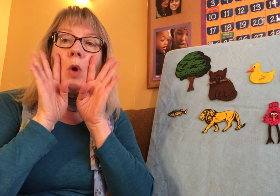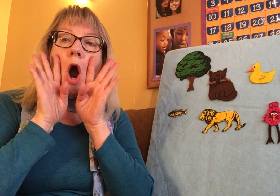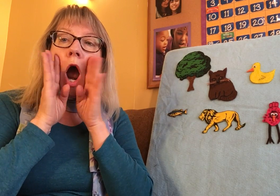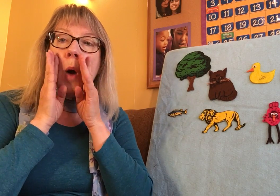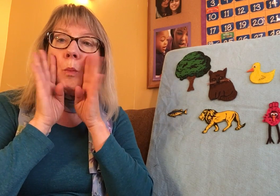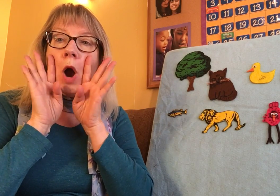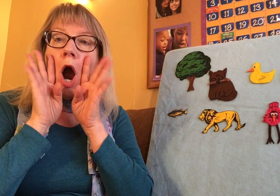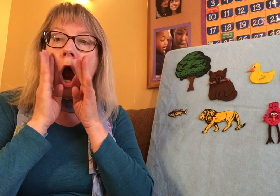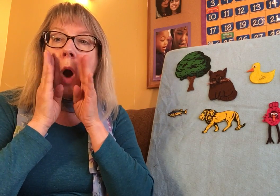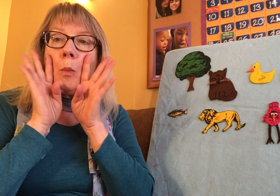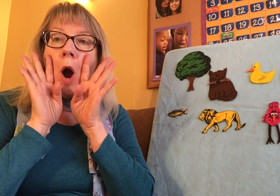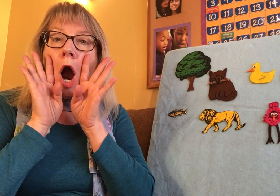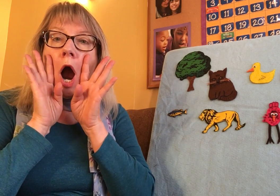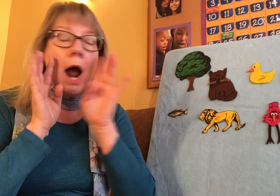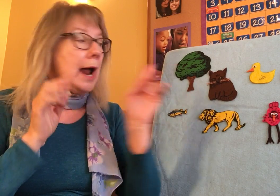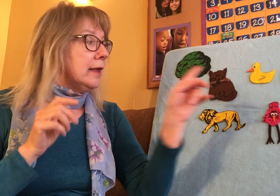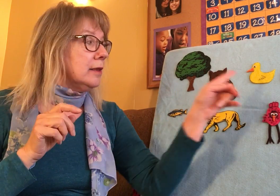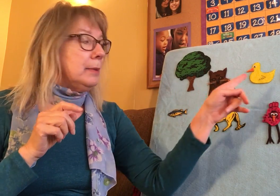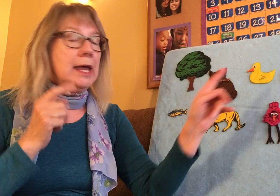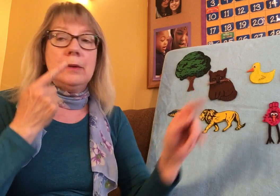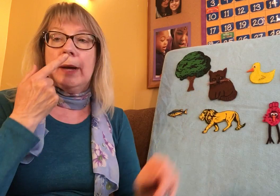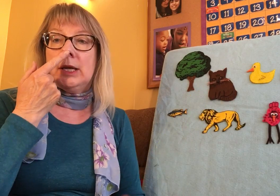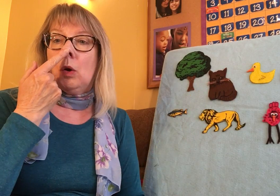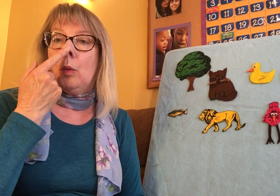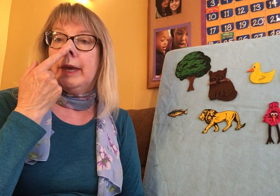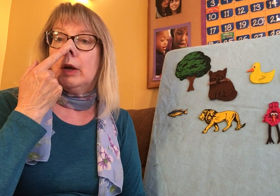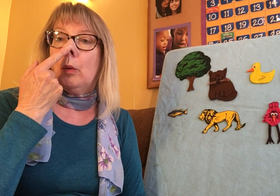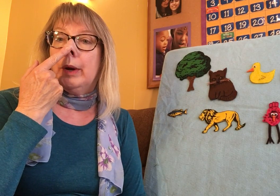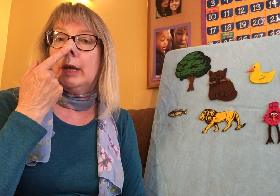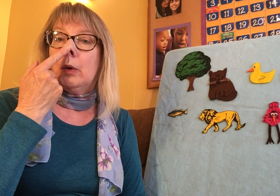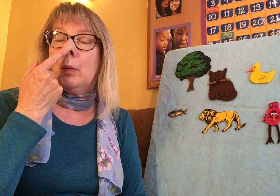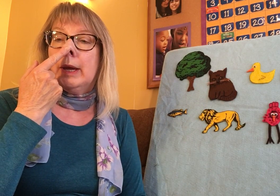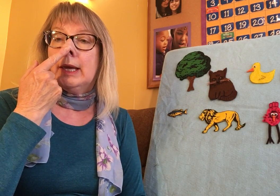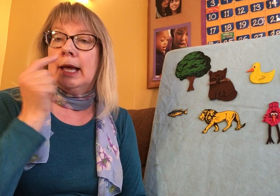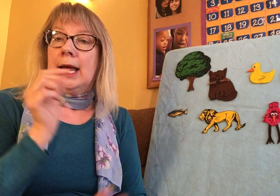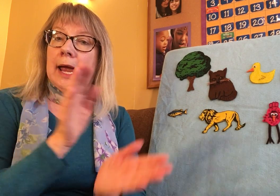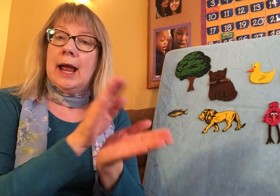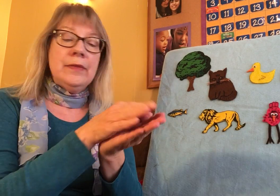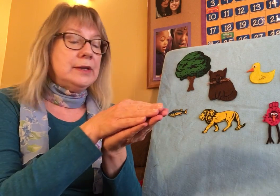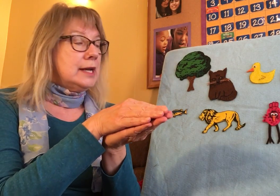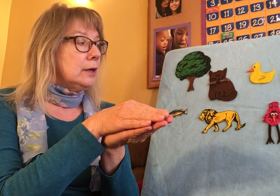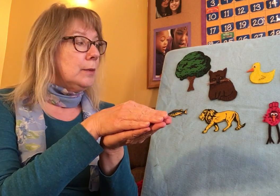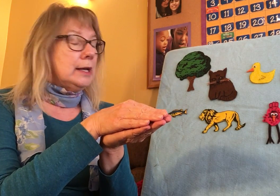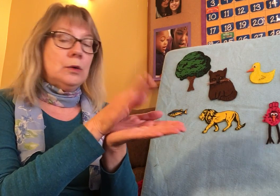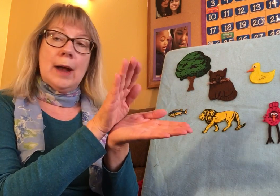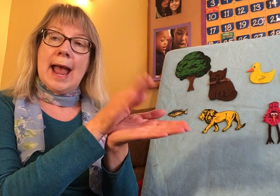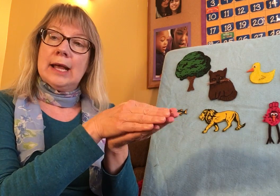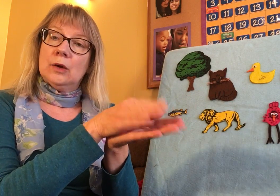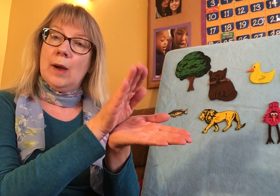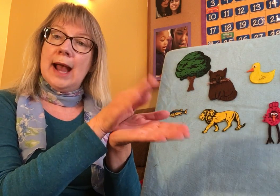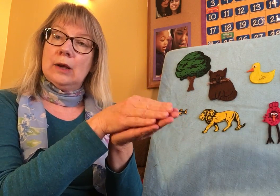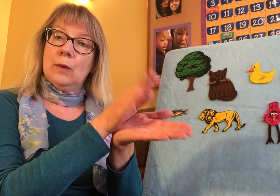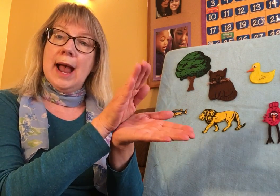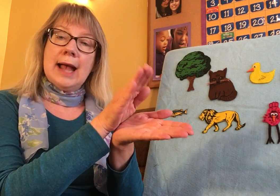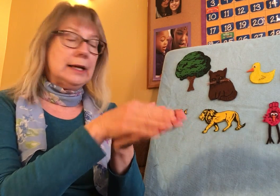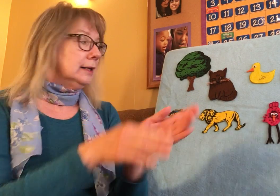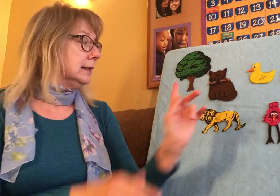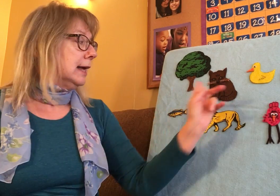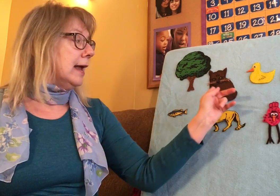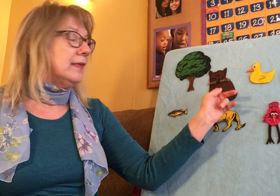oink, oink, oink. And the duck went quack, quack, quack, quack. And